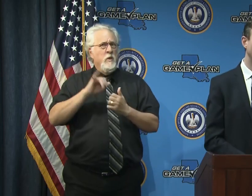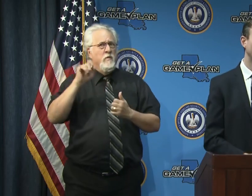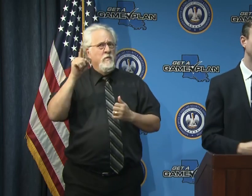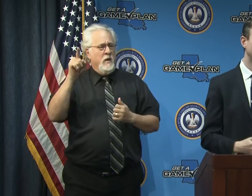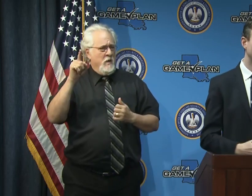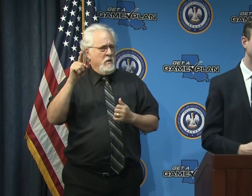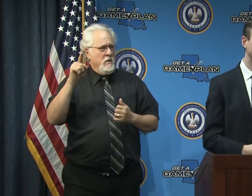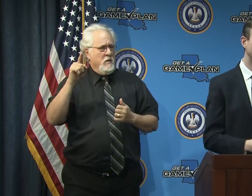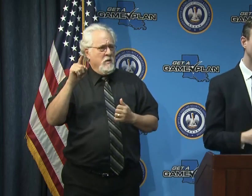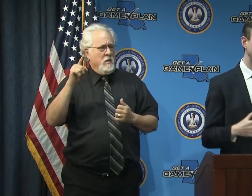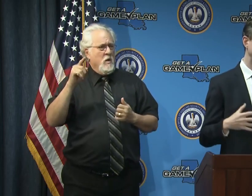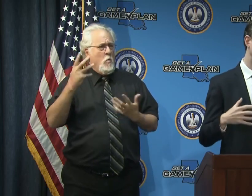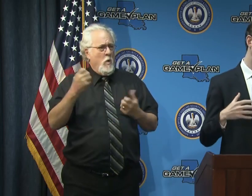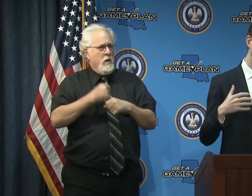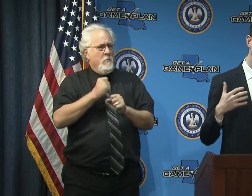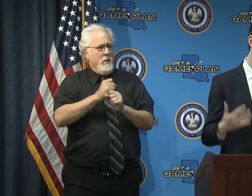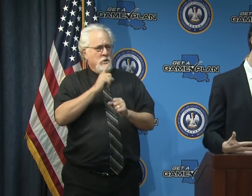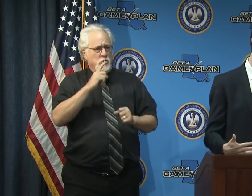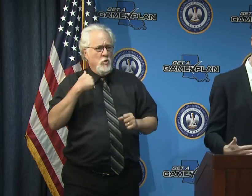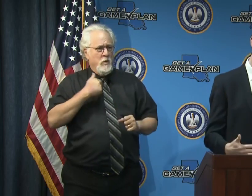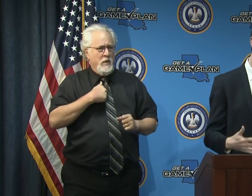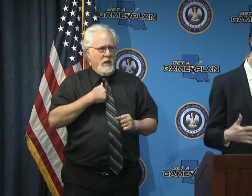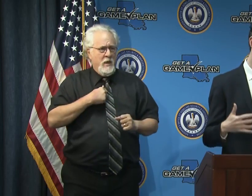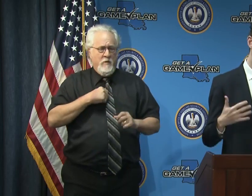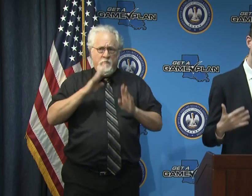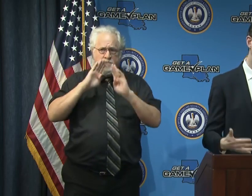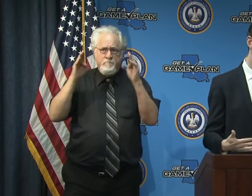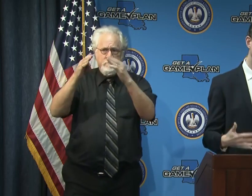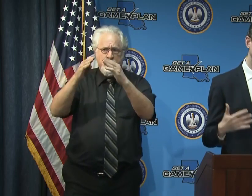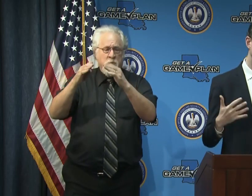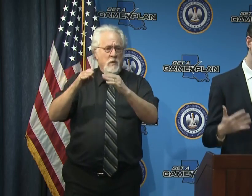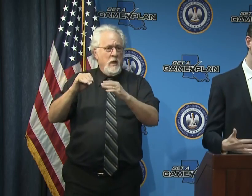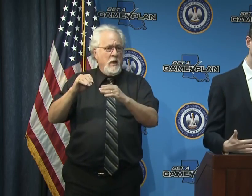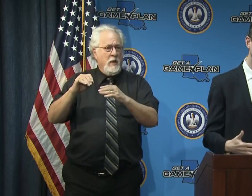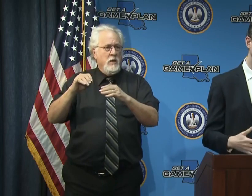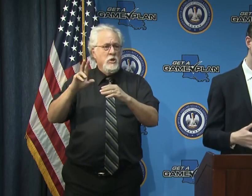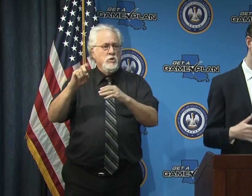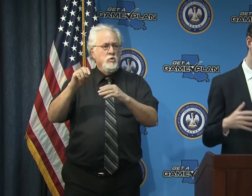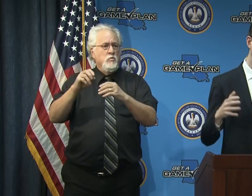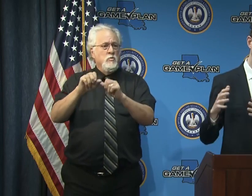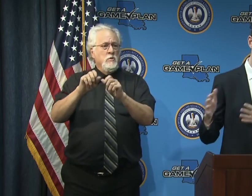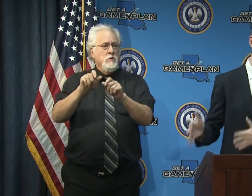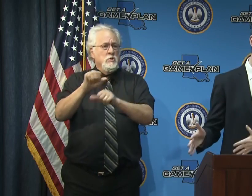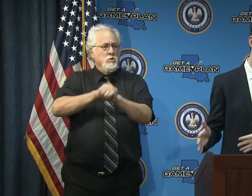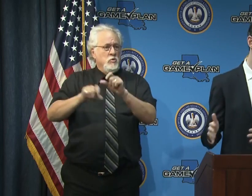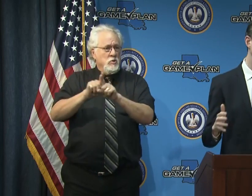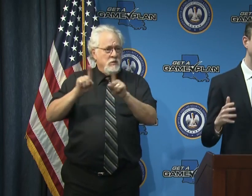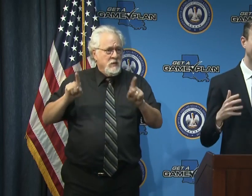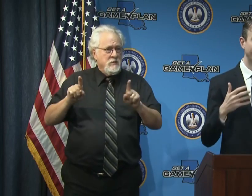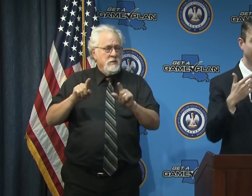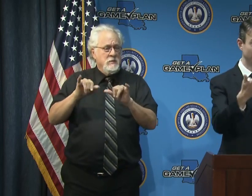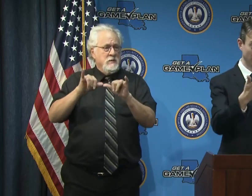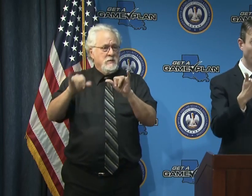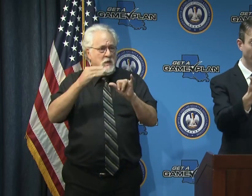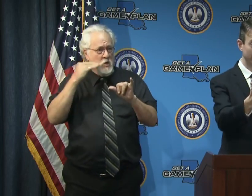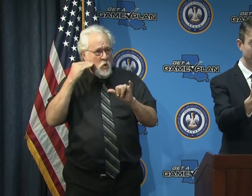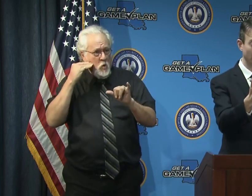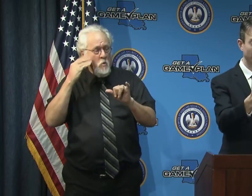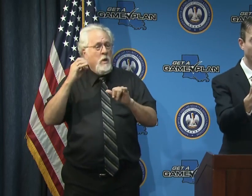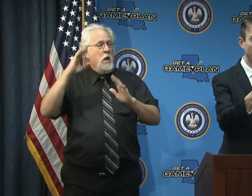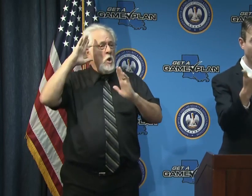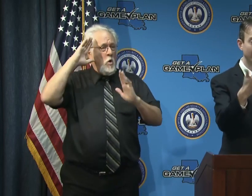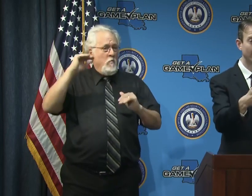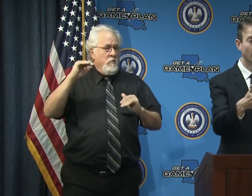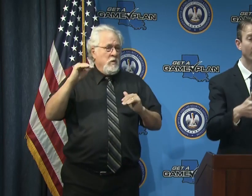pattern we want to make sure that we have as much diligence in practicing social distancing in in staying at home in hopefully